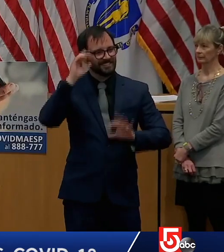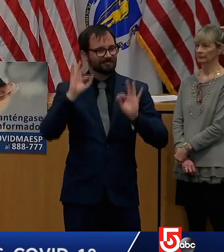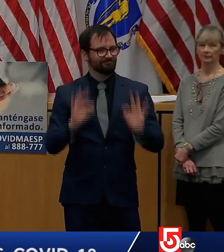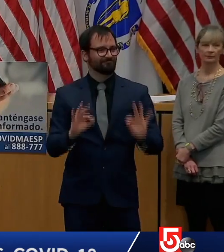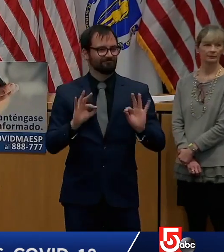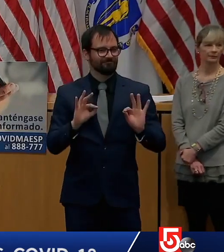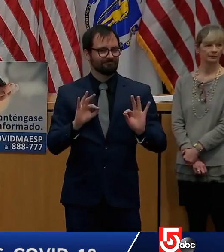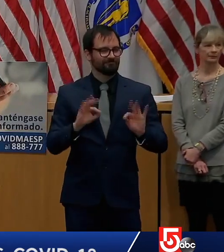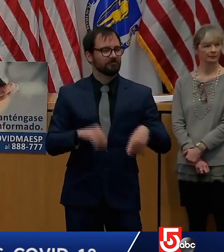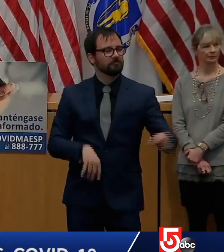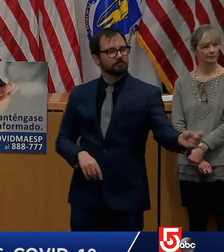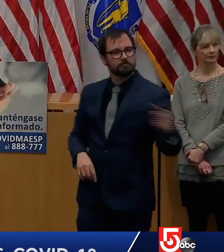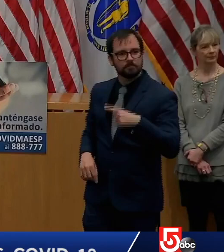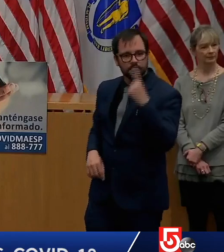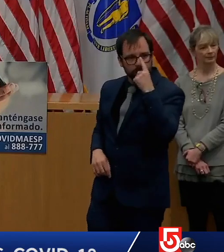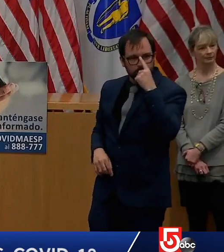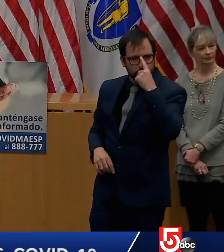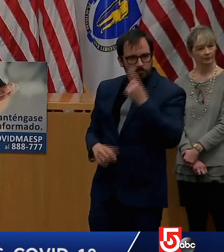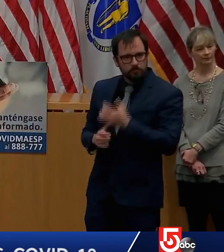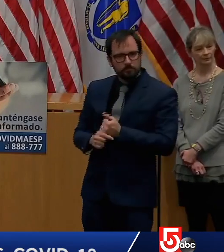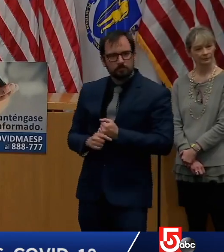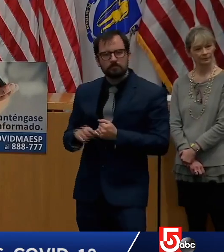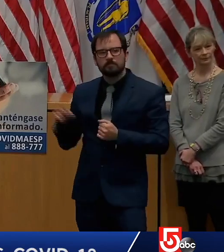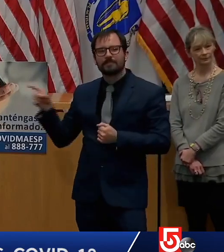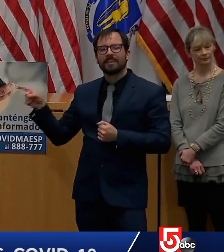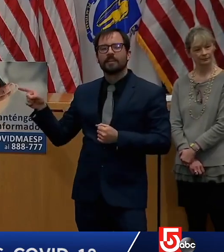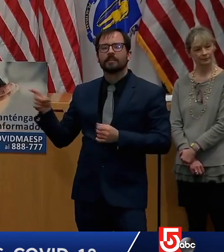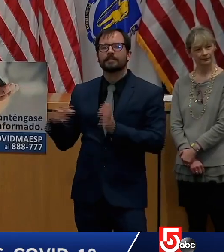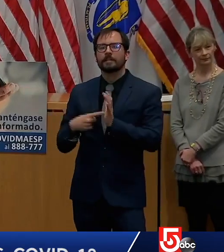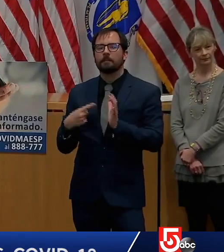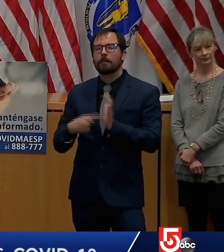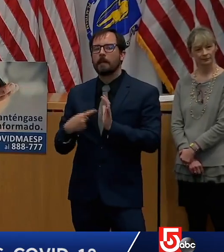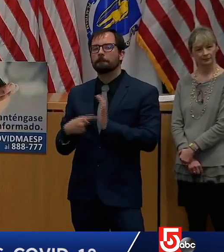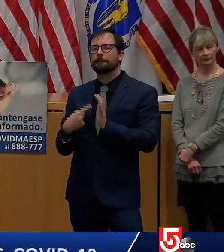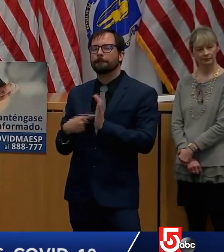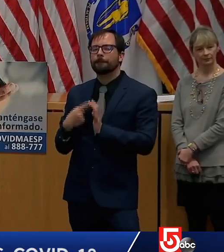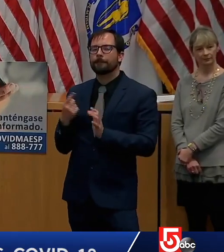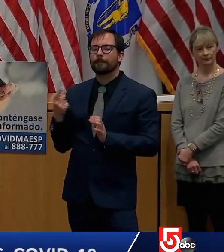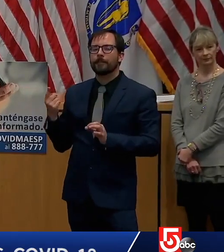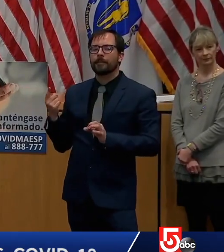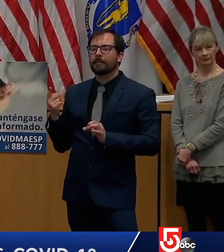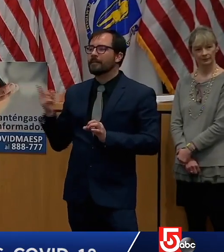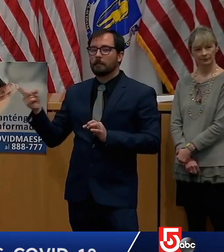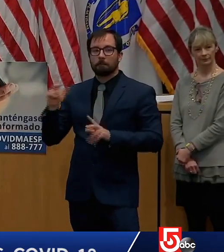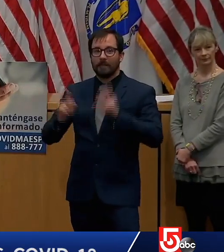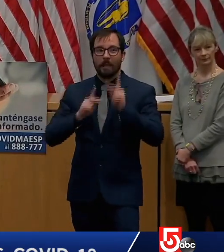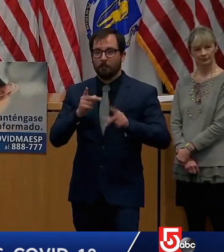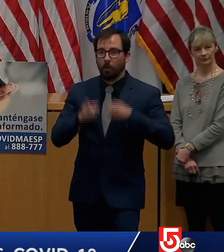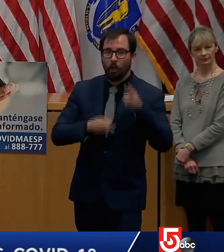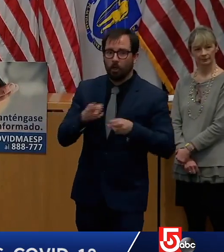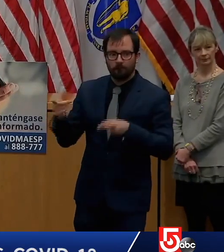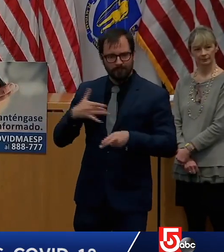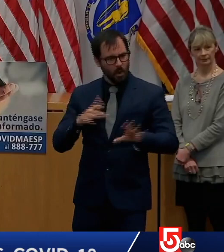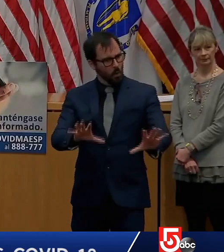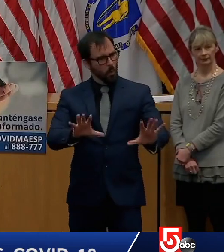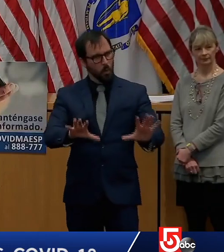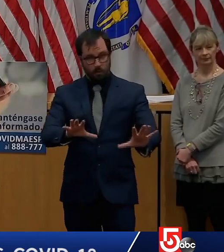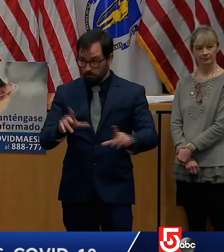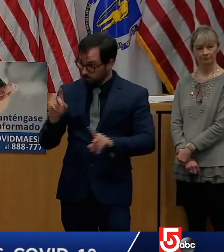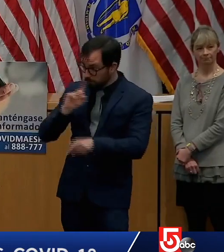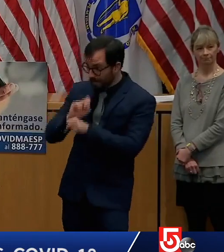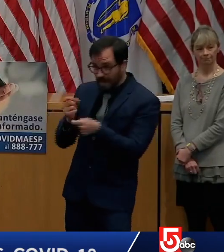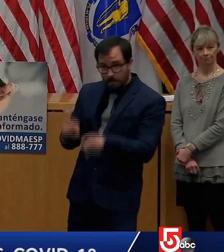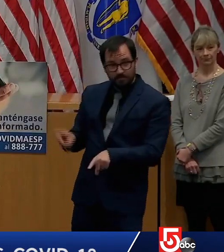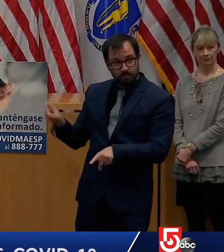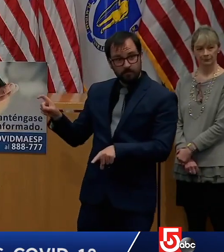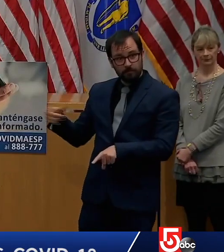you're trying to hold back the tide? People are chomping at you to get back to whatever normal is. And you said, you know, they've done a good job the